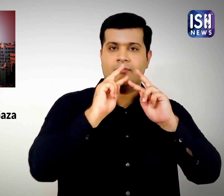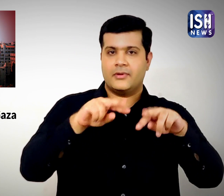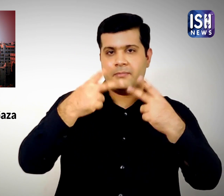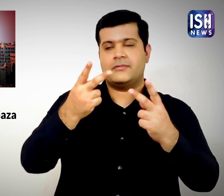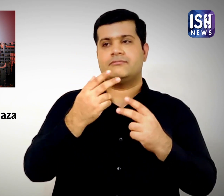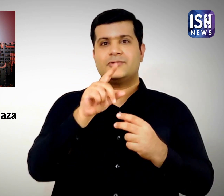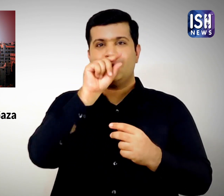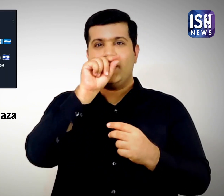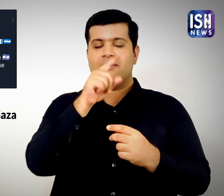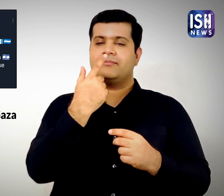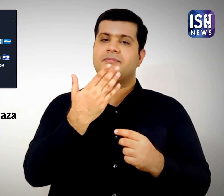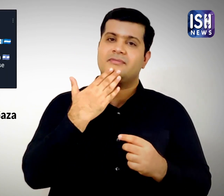support.